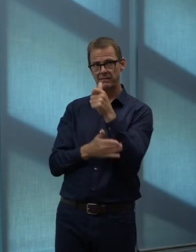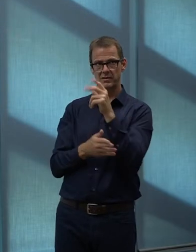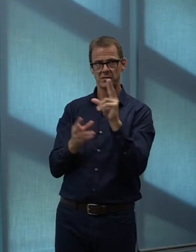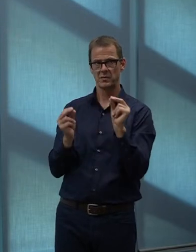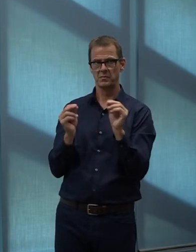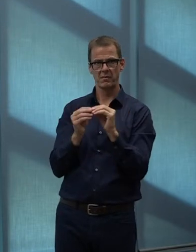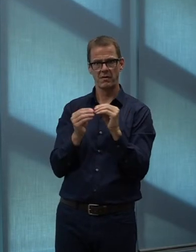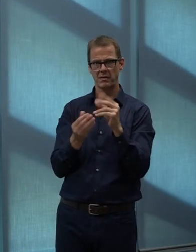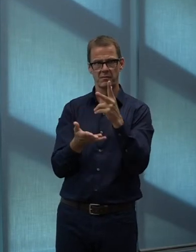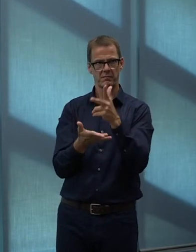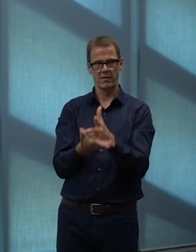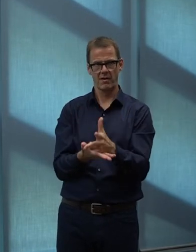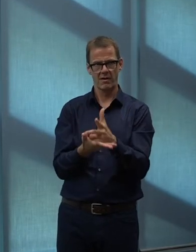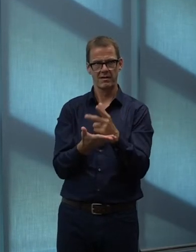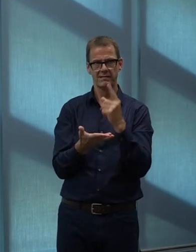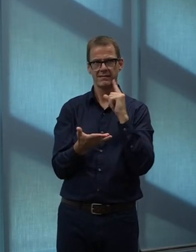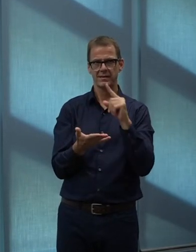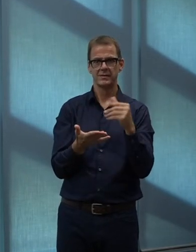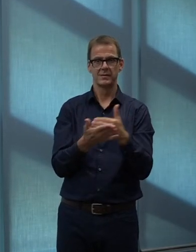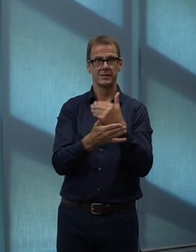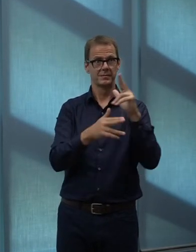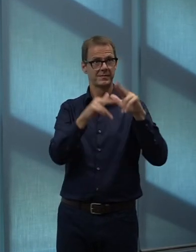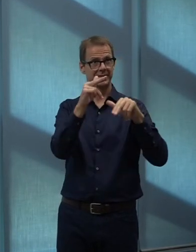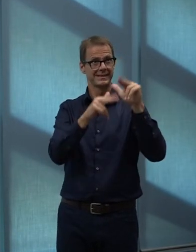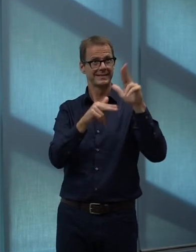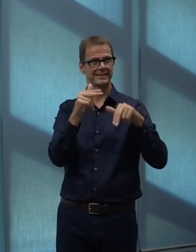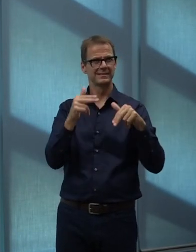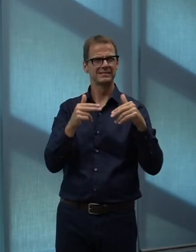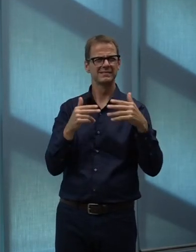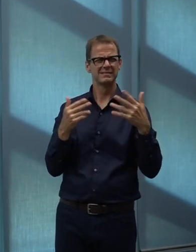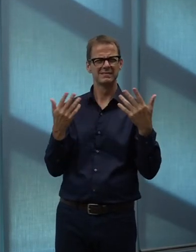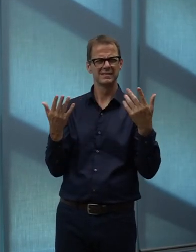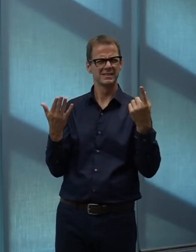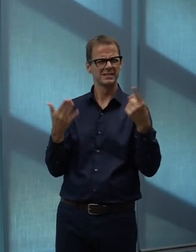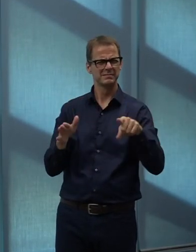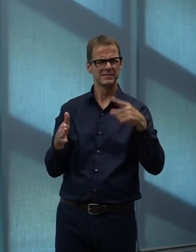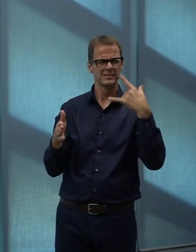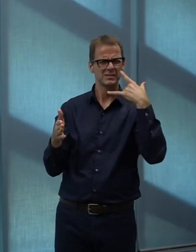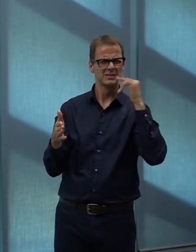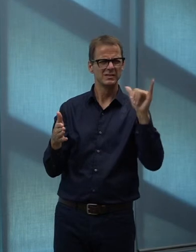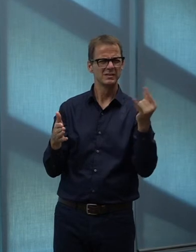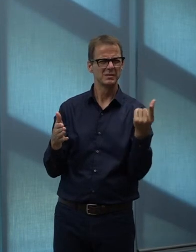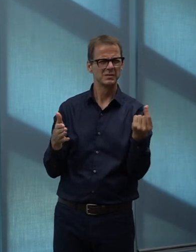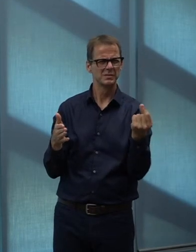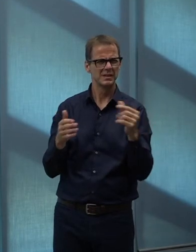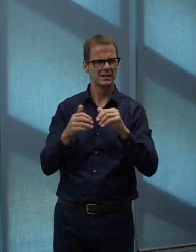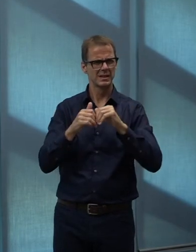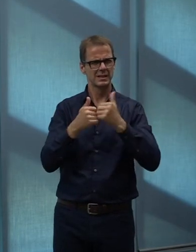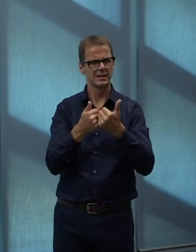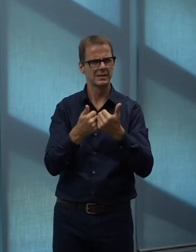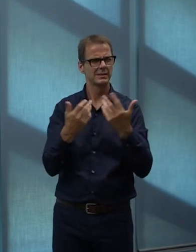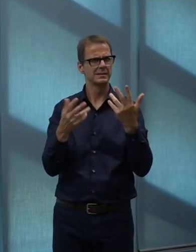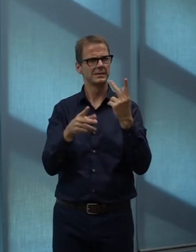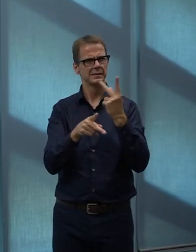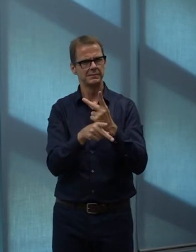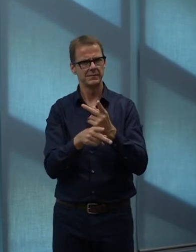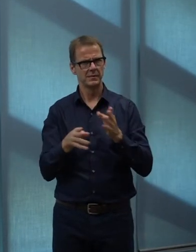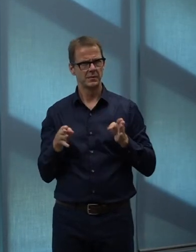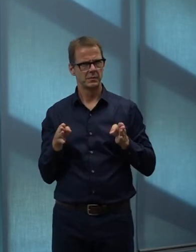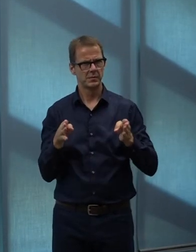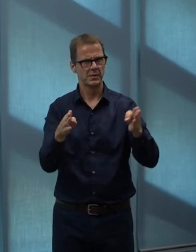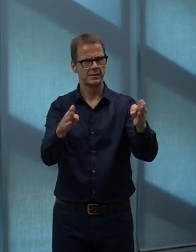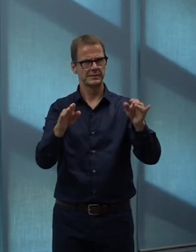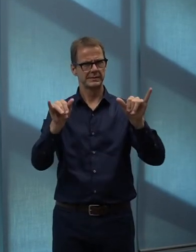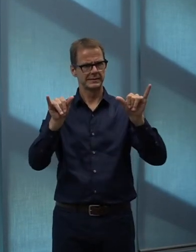per se. I think certainly by some of the moves we're making in the city plan and through